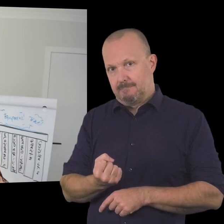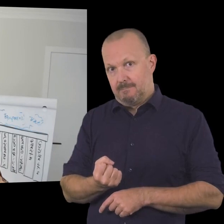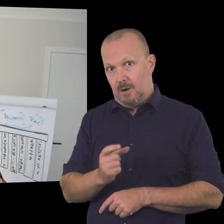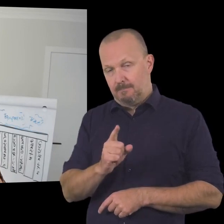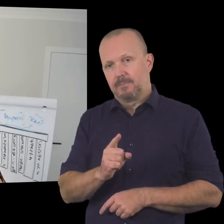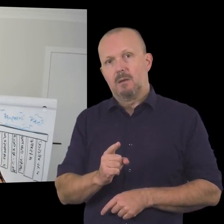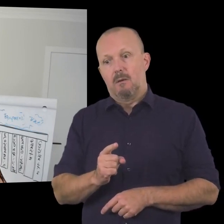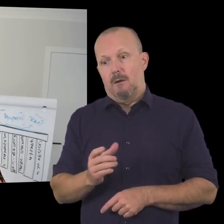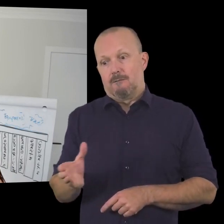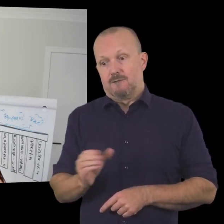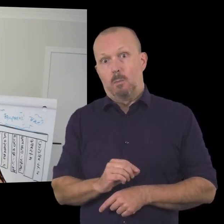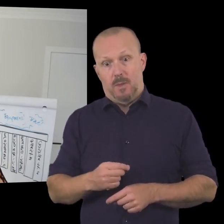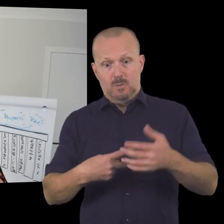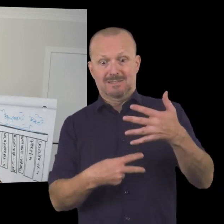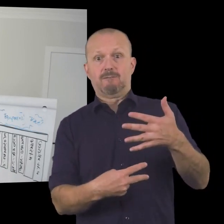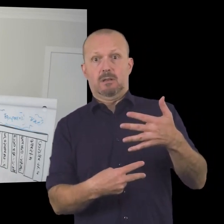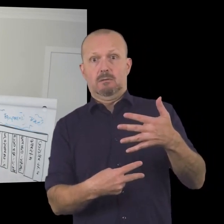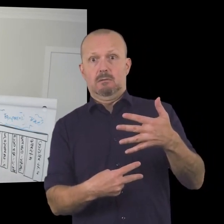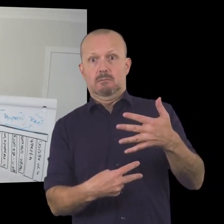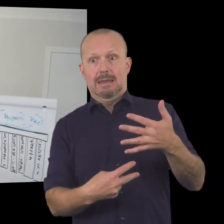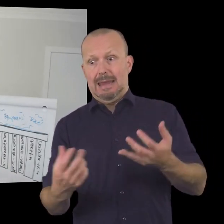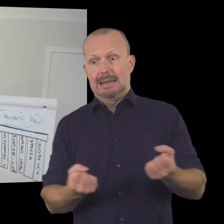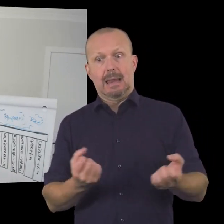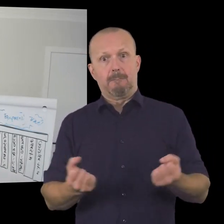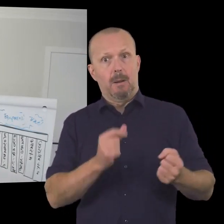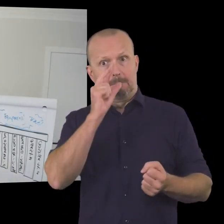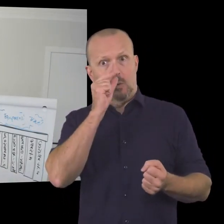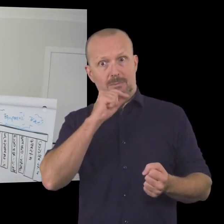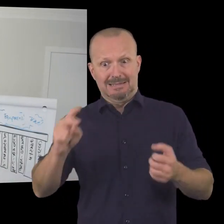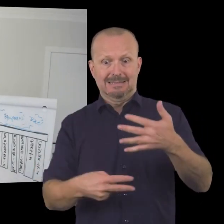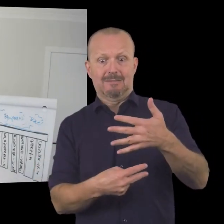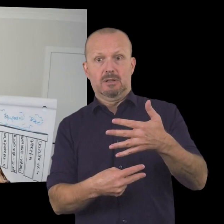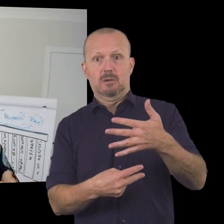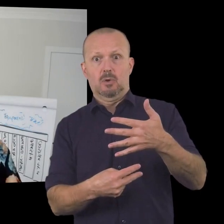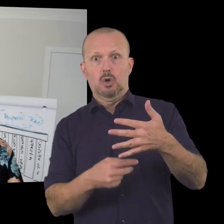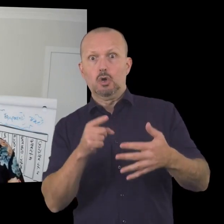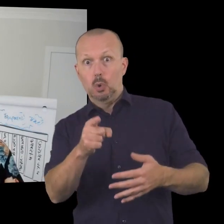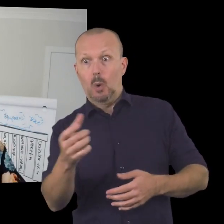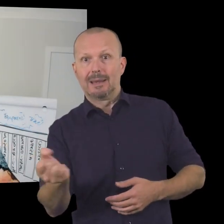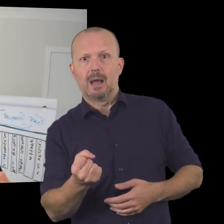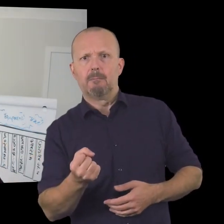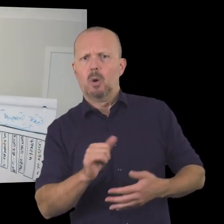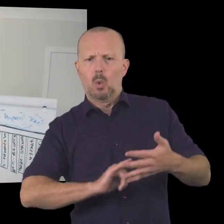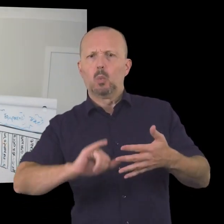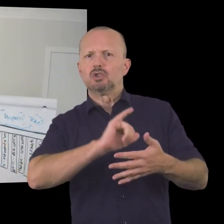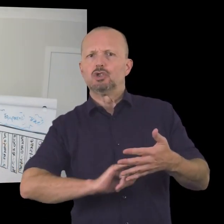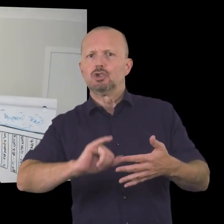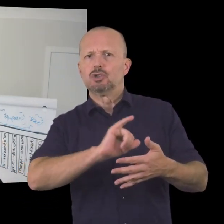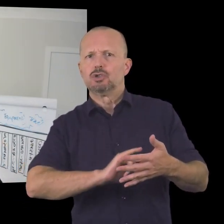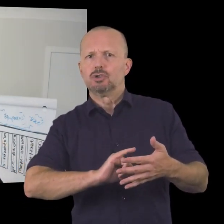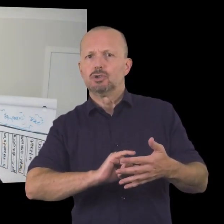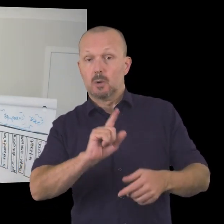and i would love you to think about out of those seven income streams where does your income come from